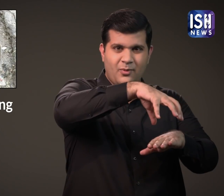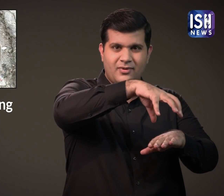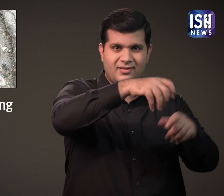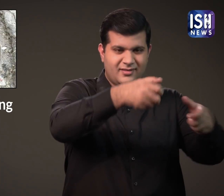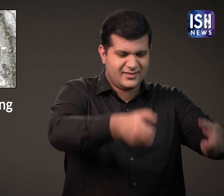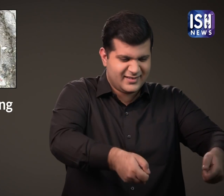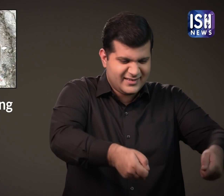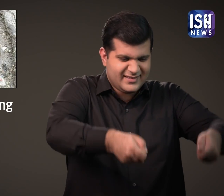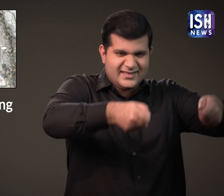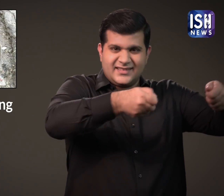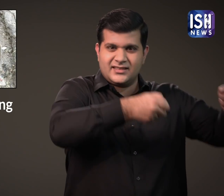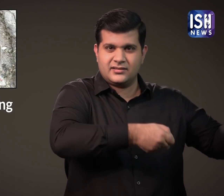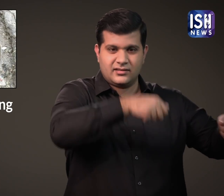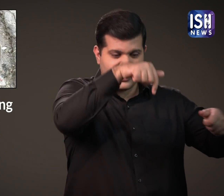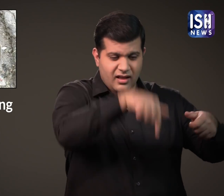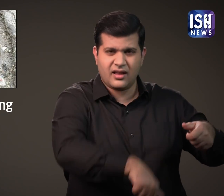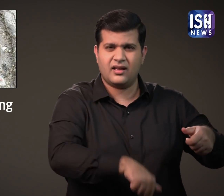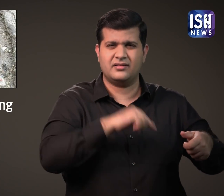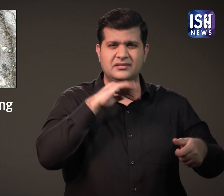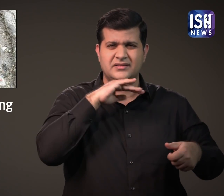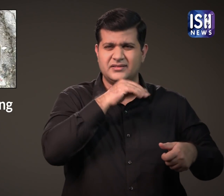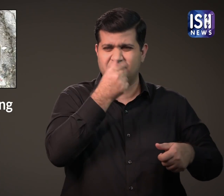water, including human excreta,